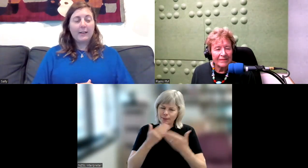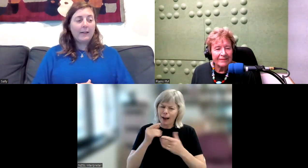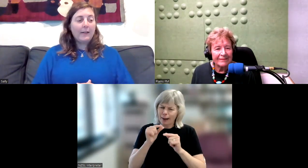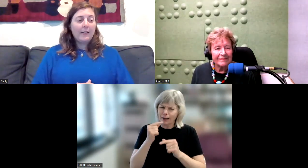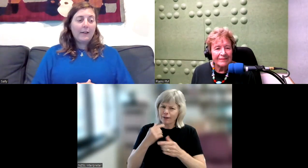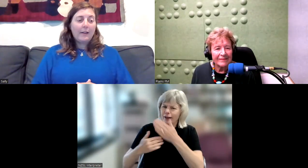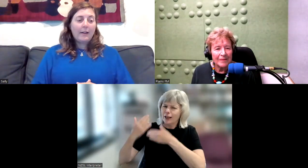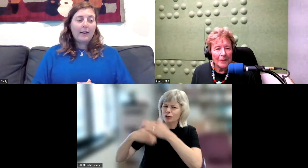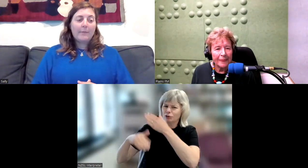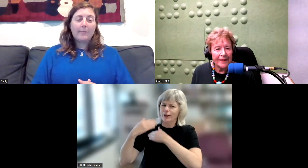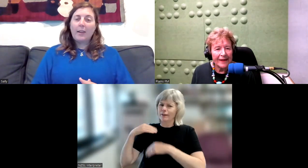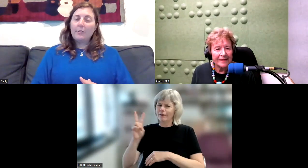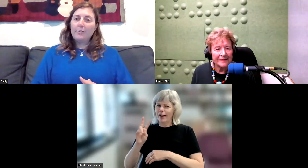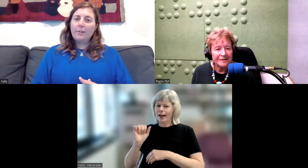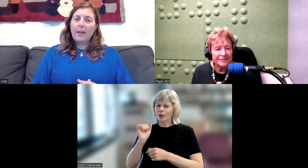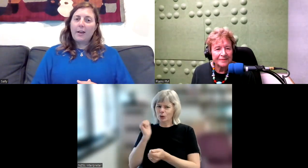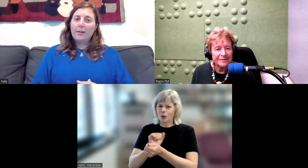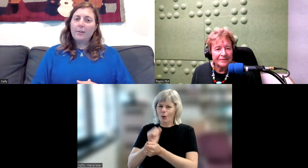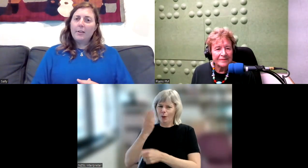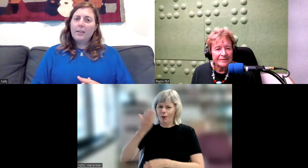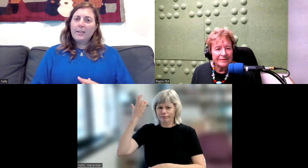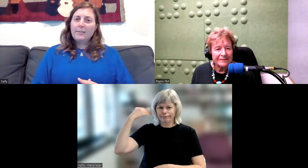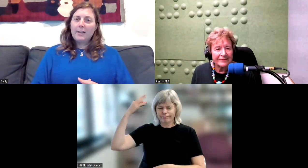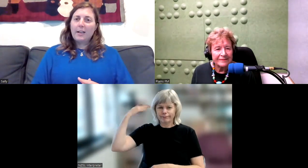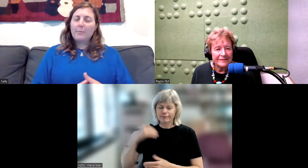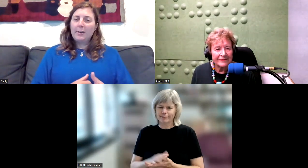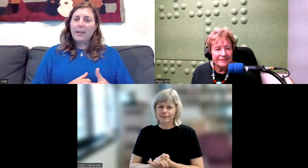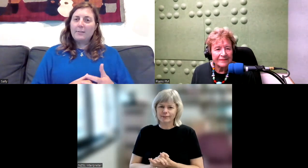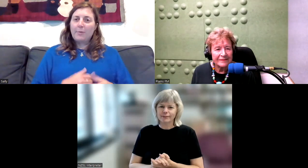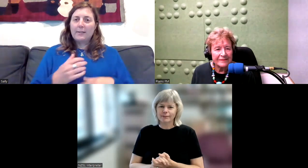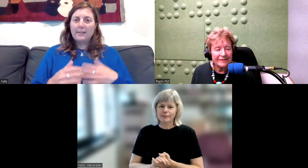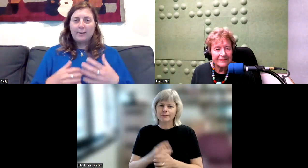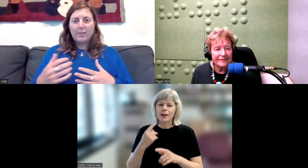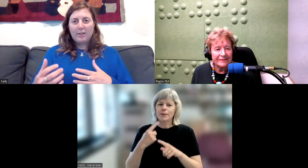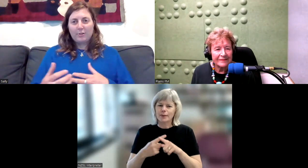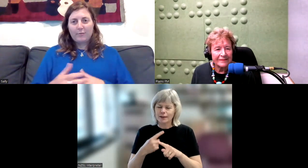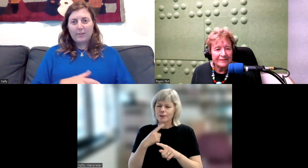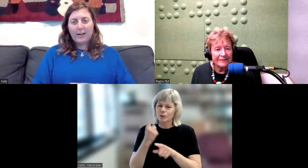and also how teaching and communication practices have changed over time.